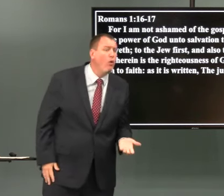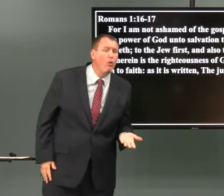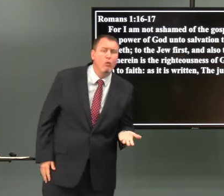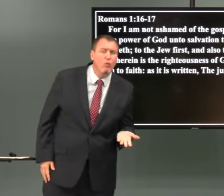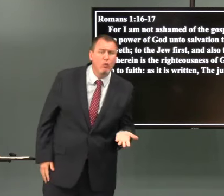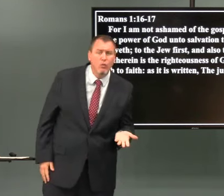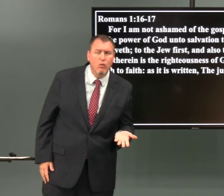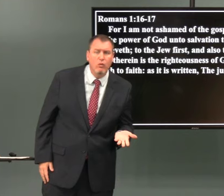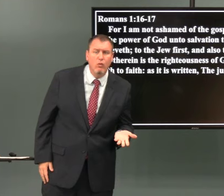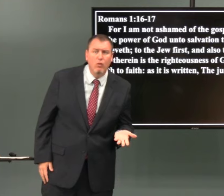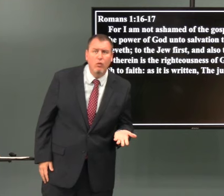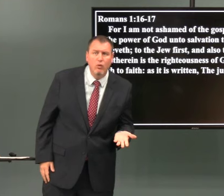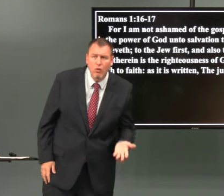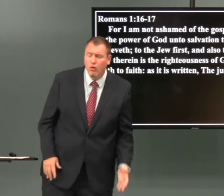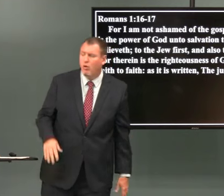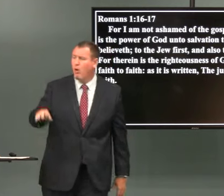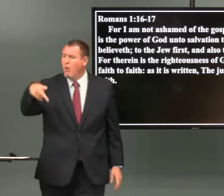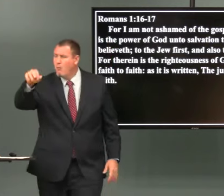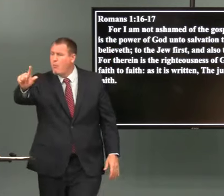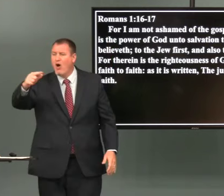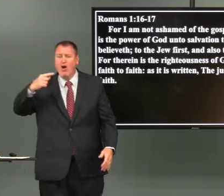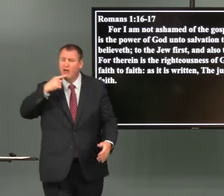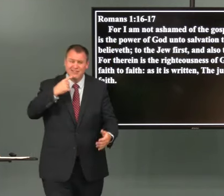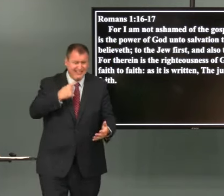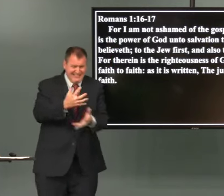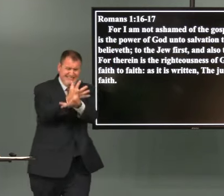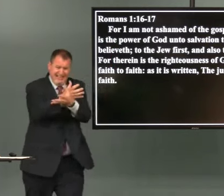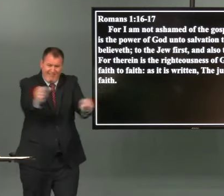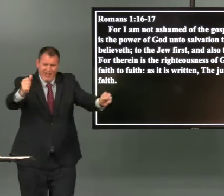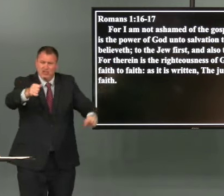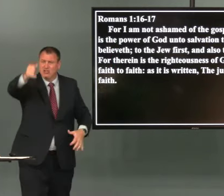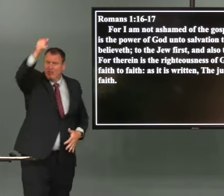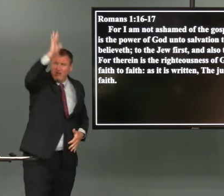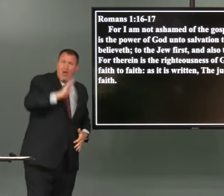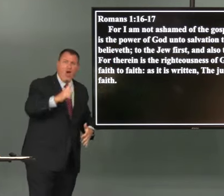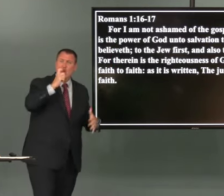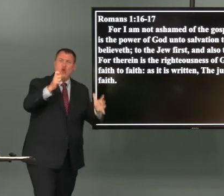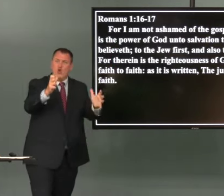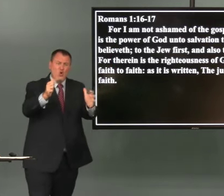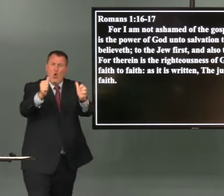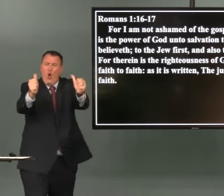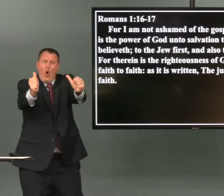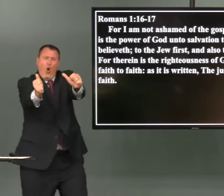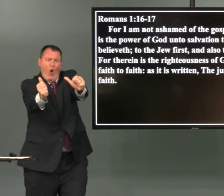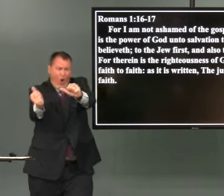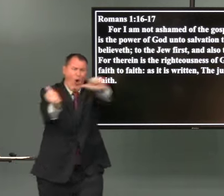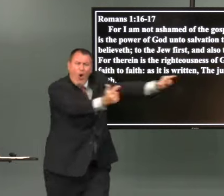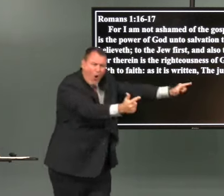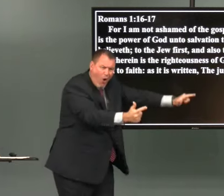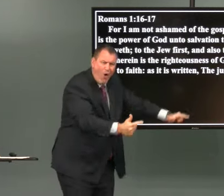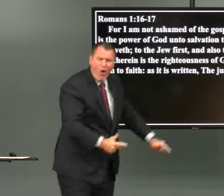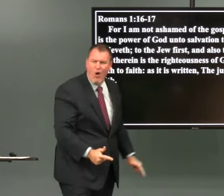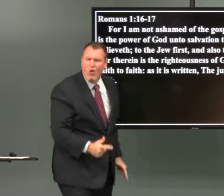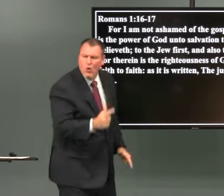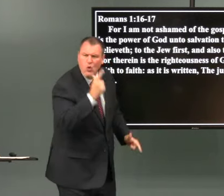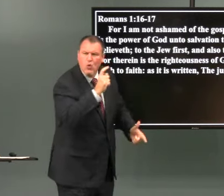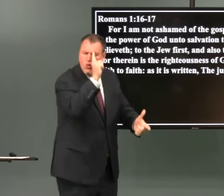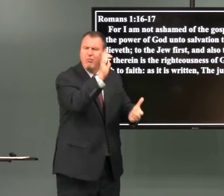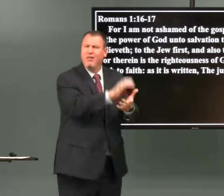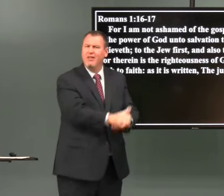it's simple yes or no will you take it Paul says the salvation of god is offered